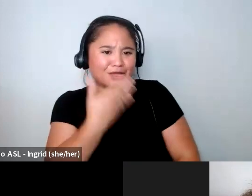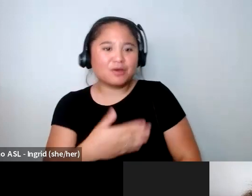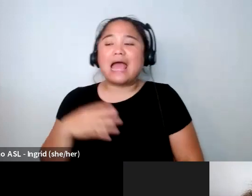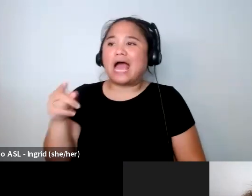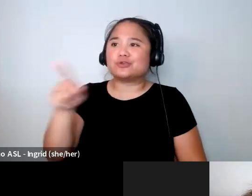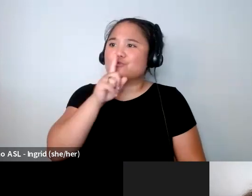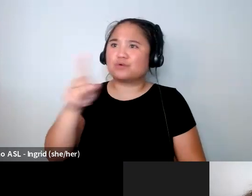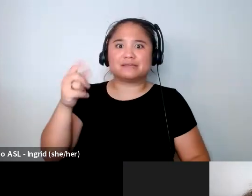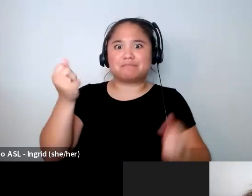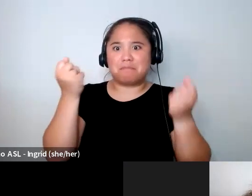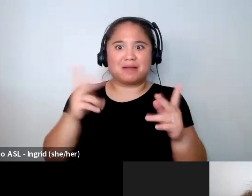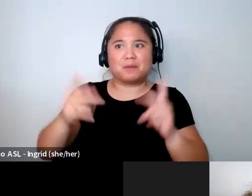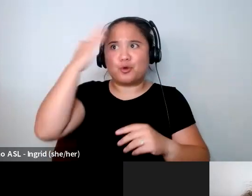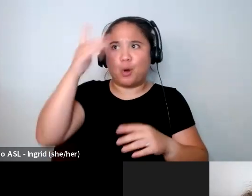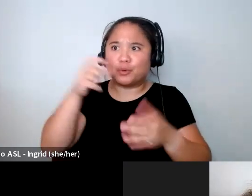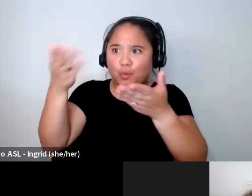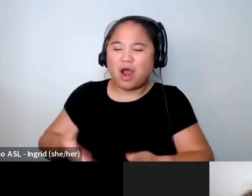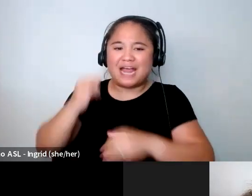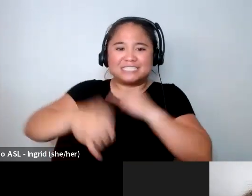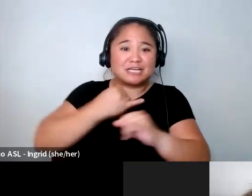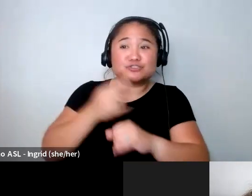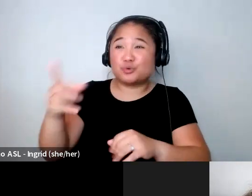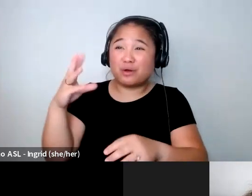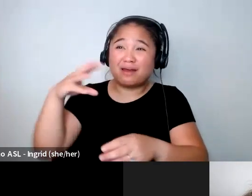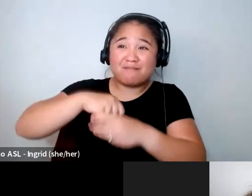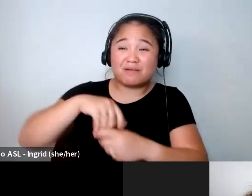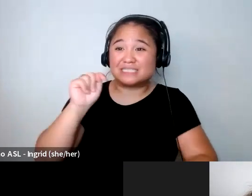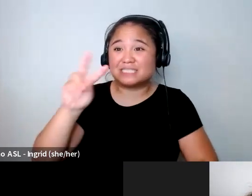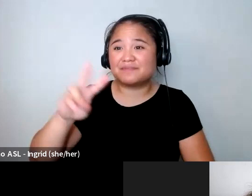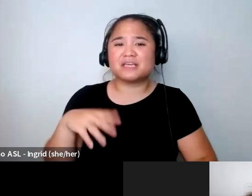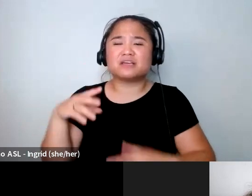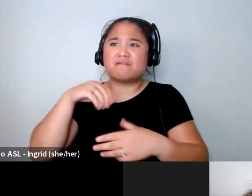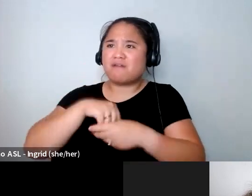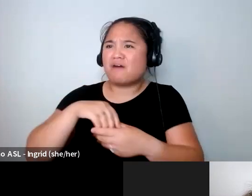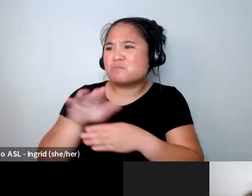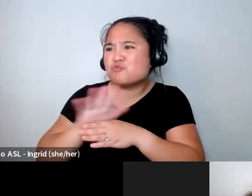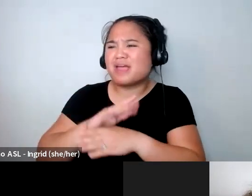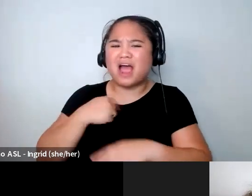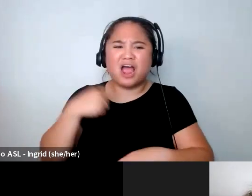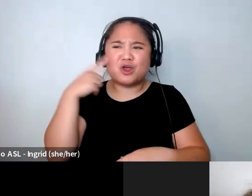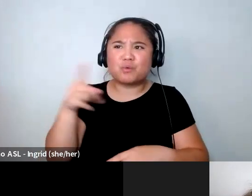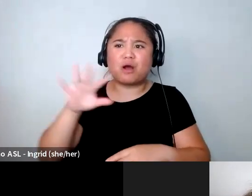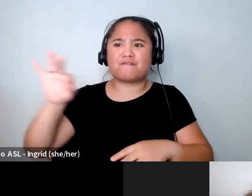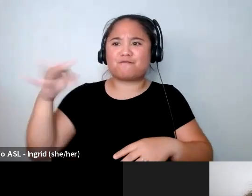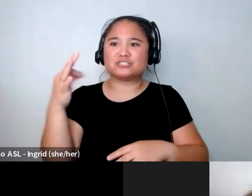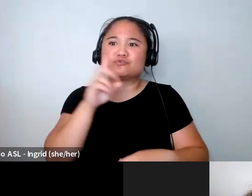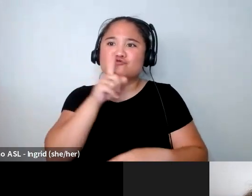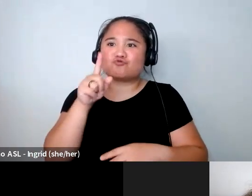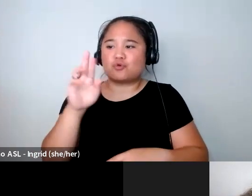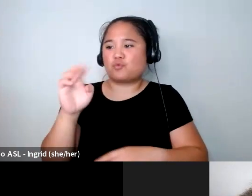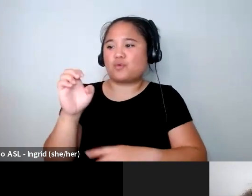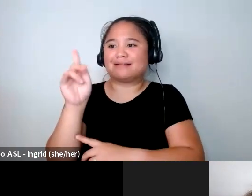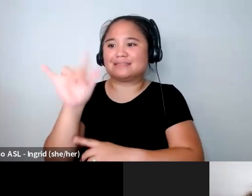internationally I mean you were on TV you were in a few movies I heard you were on a French reality TV show